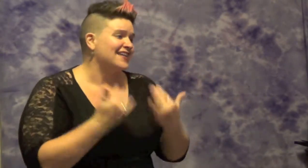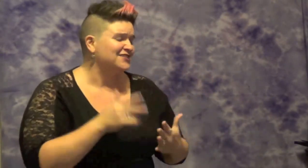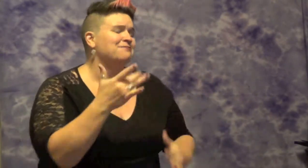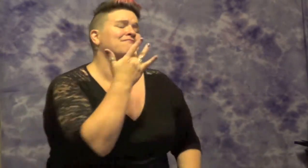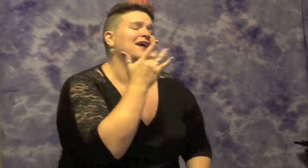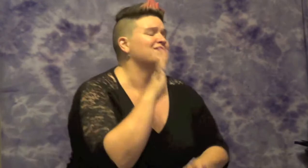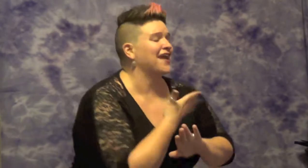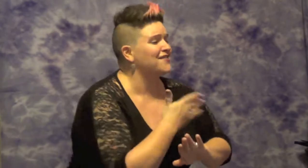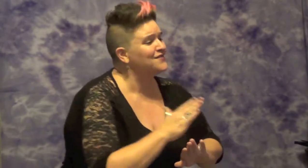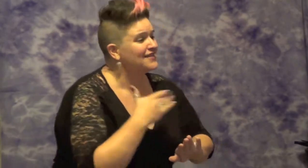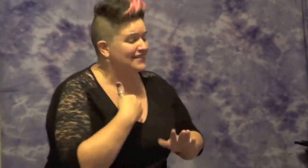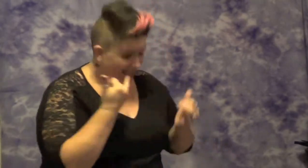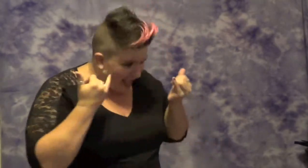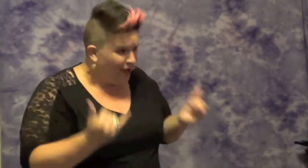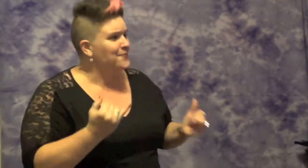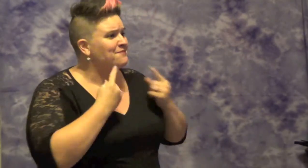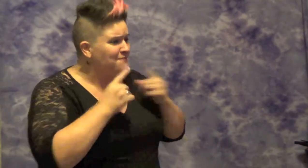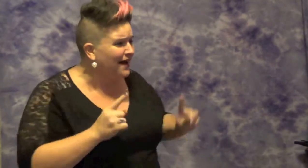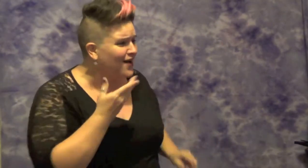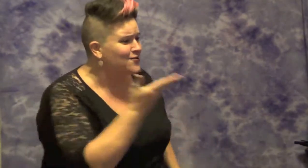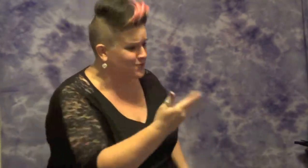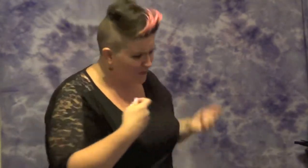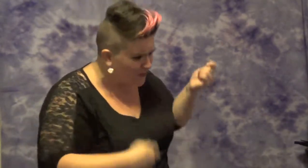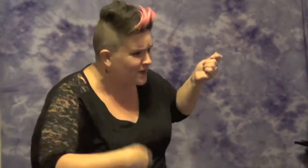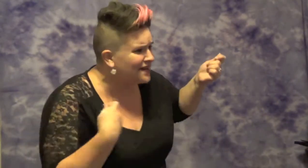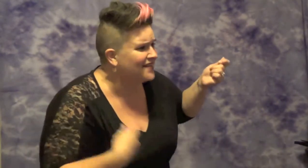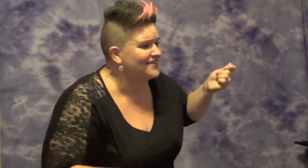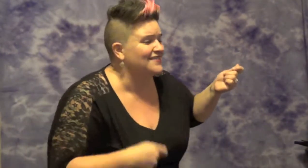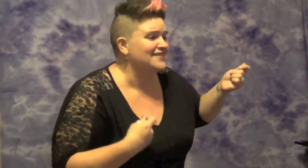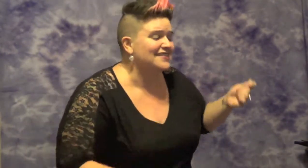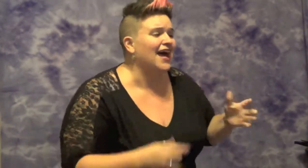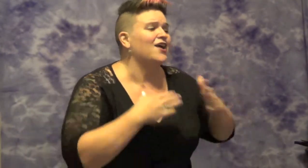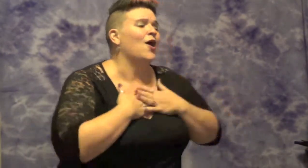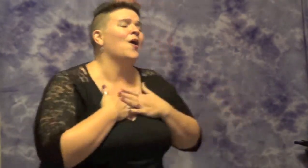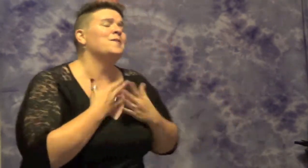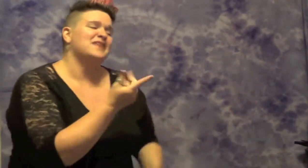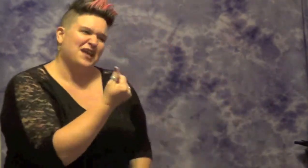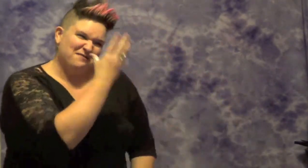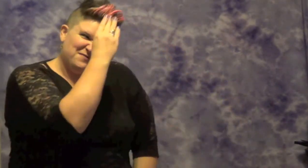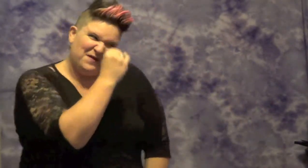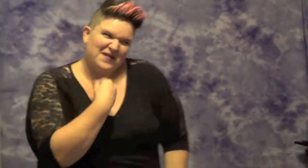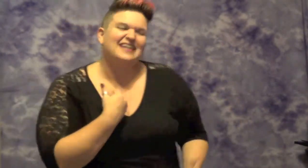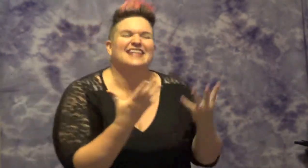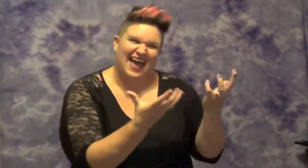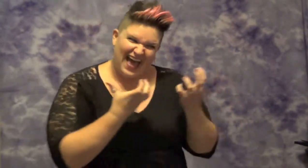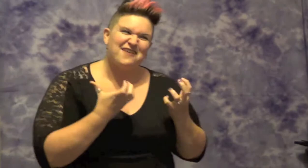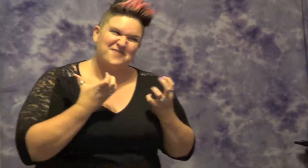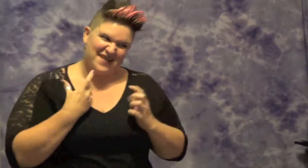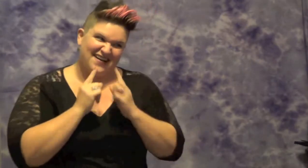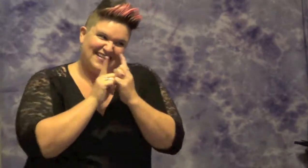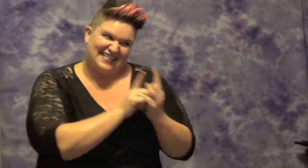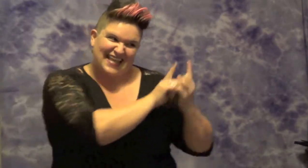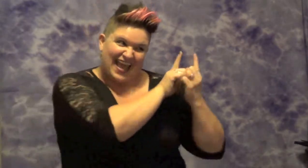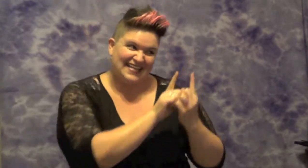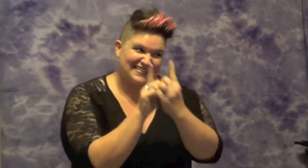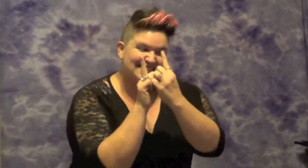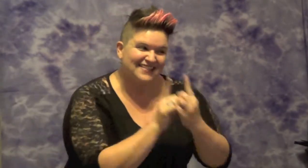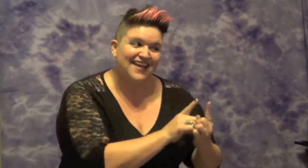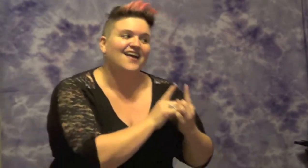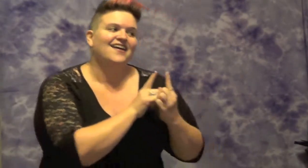on And here it is She was like, come here boy I wanna dance for I said